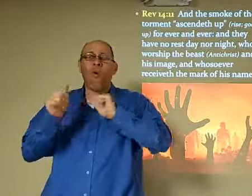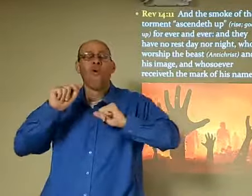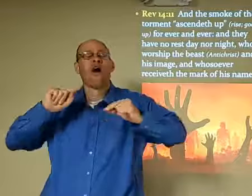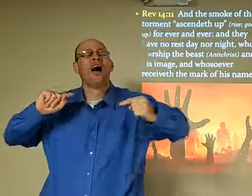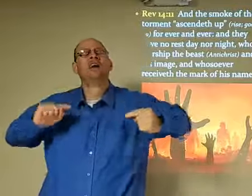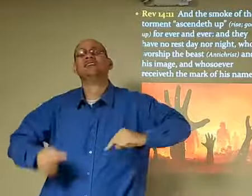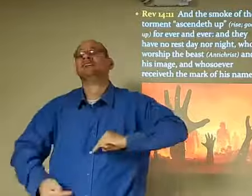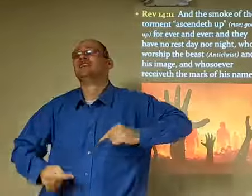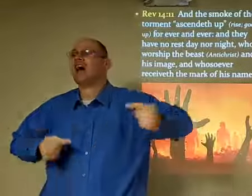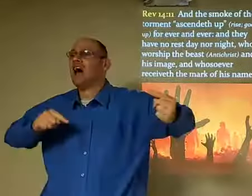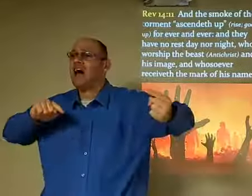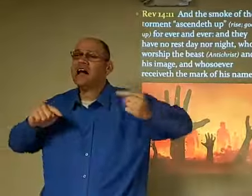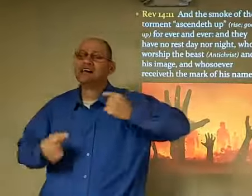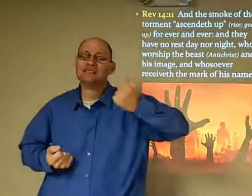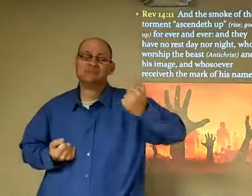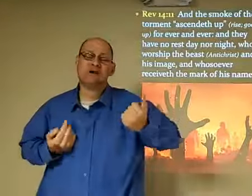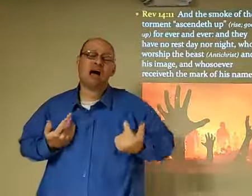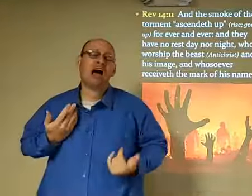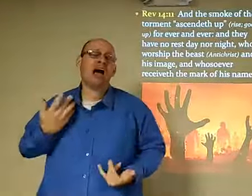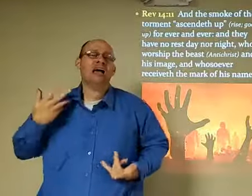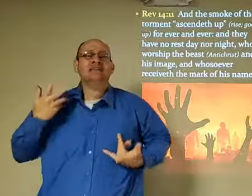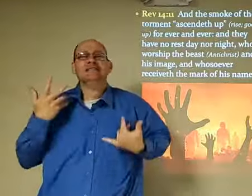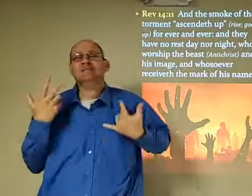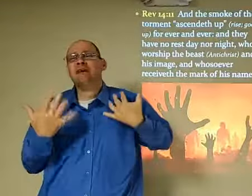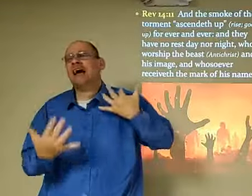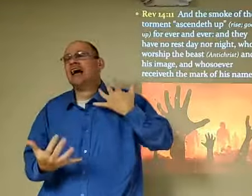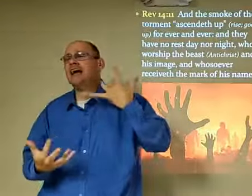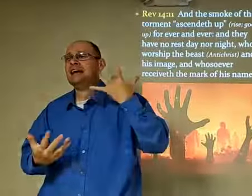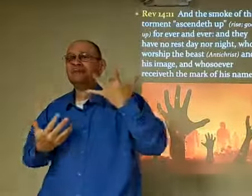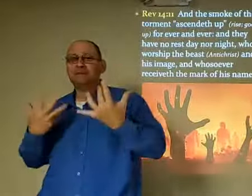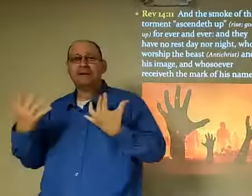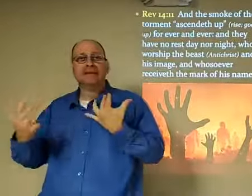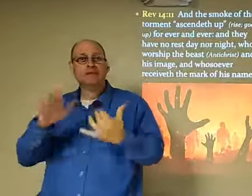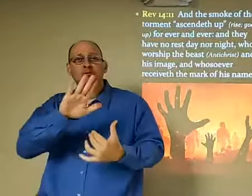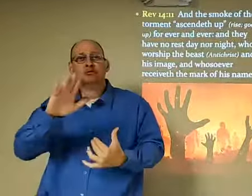You're going to be tormented continually in this fire, this